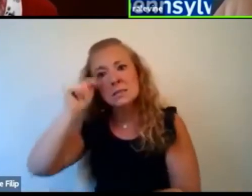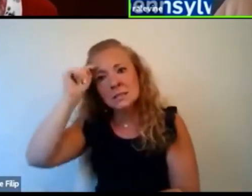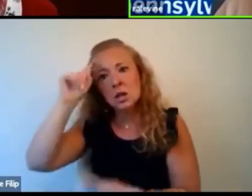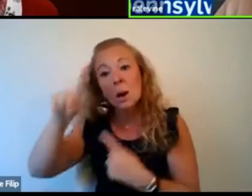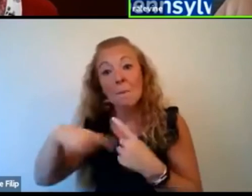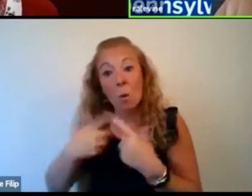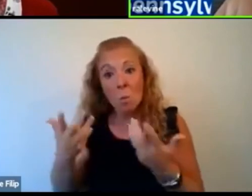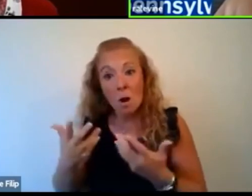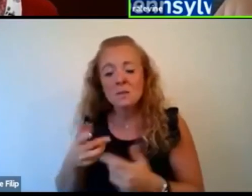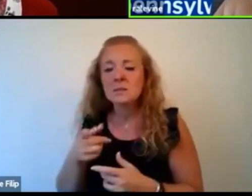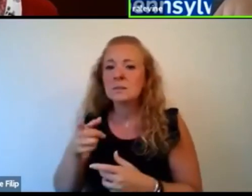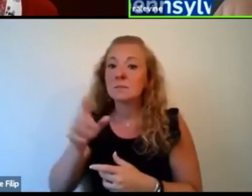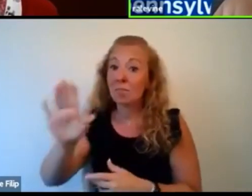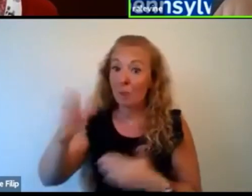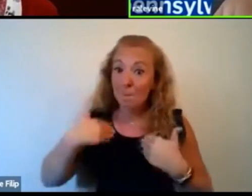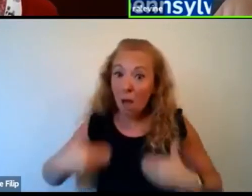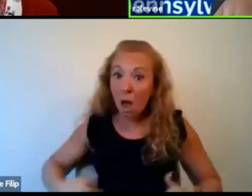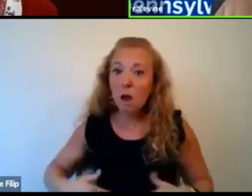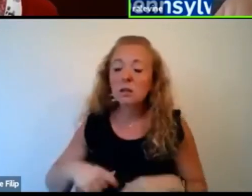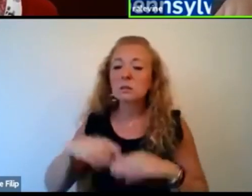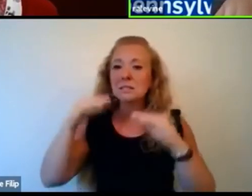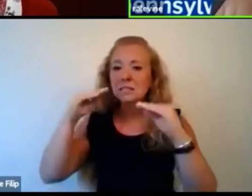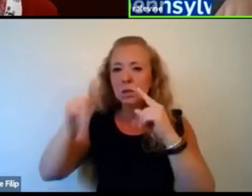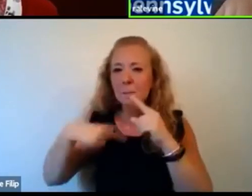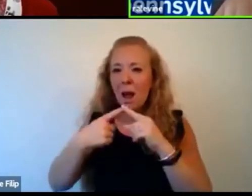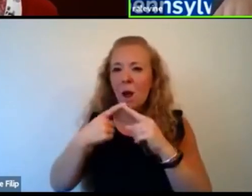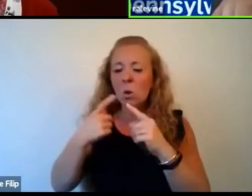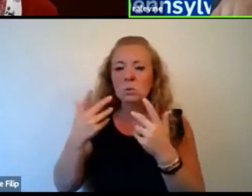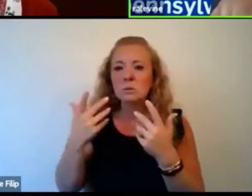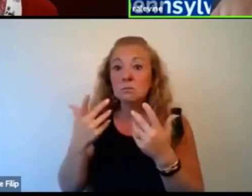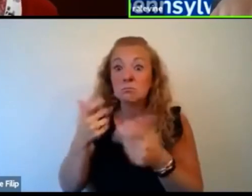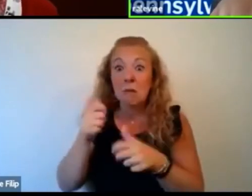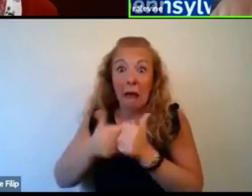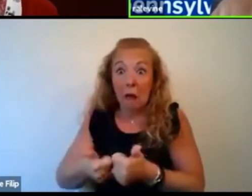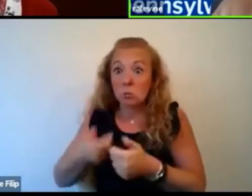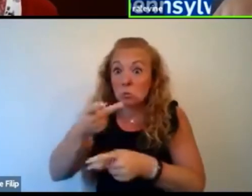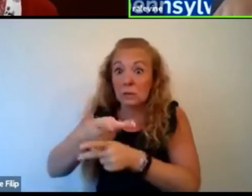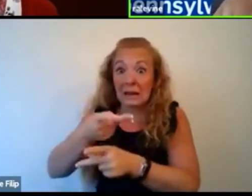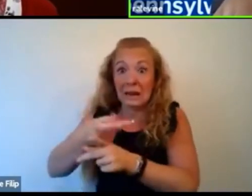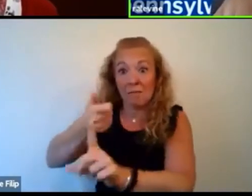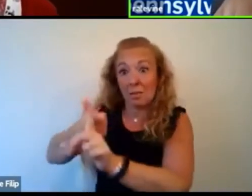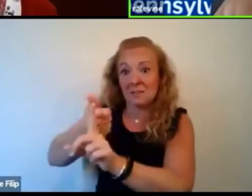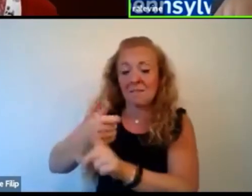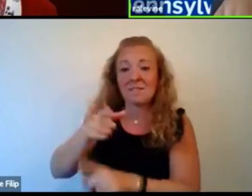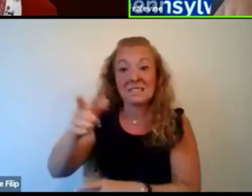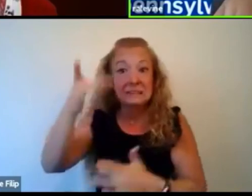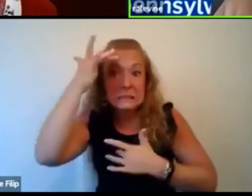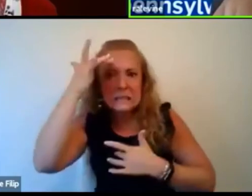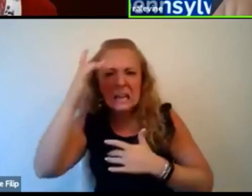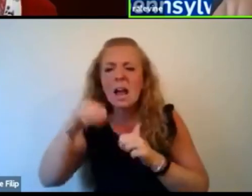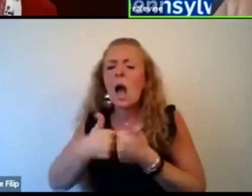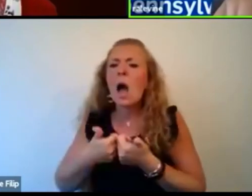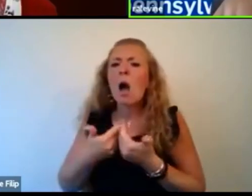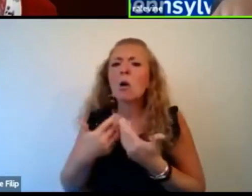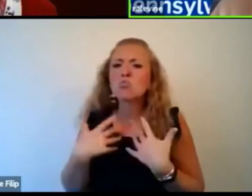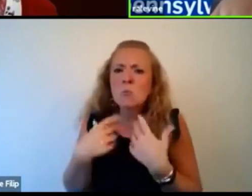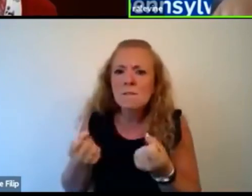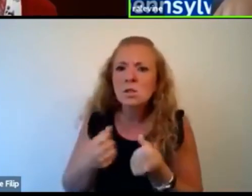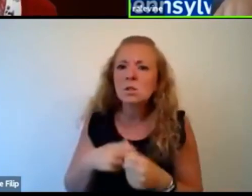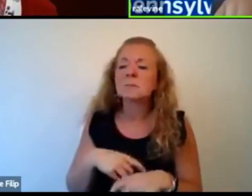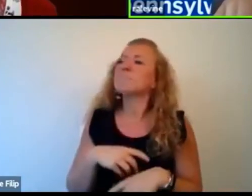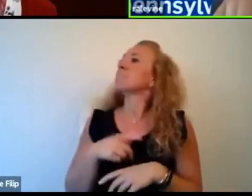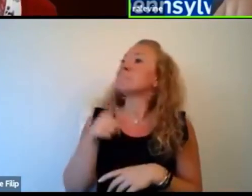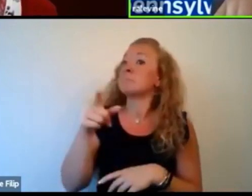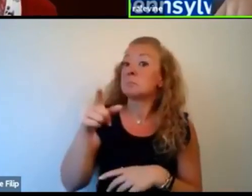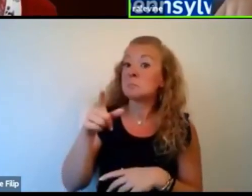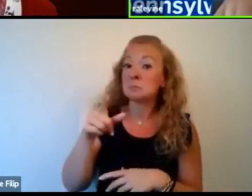um, about their body and about how to, to take care of themselves. So if they have an illness, how to, how to recover from that. So if they